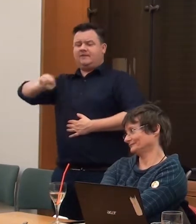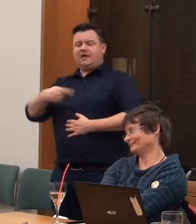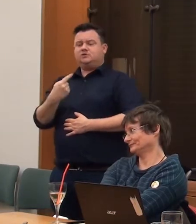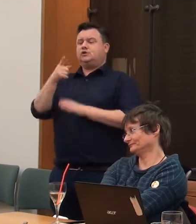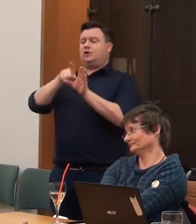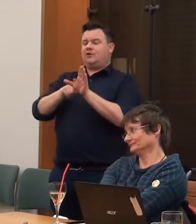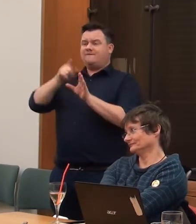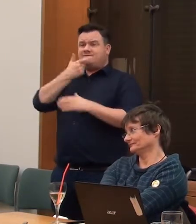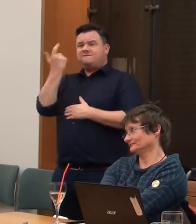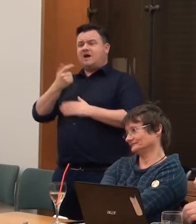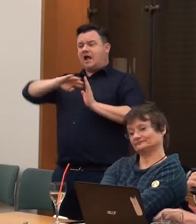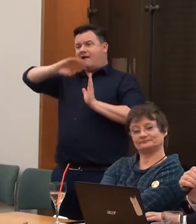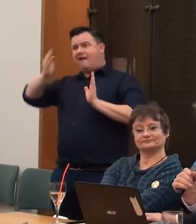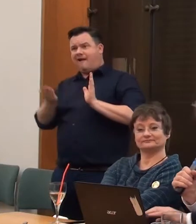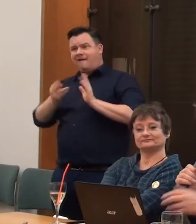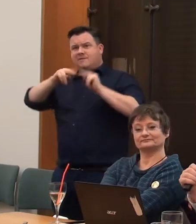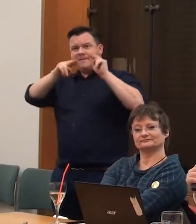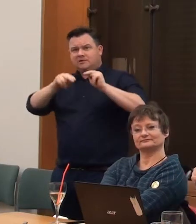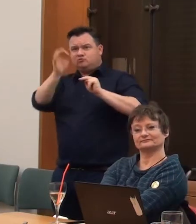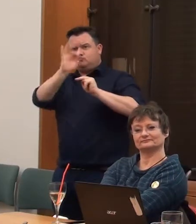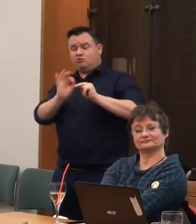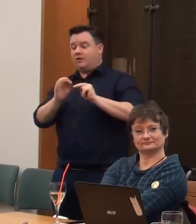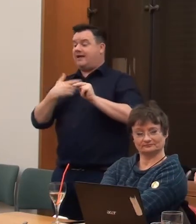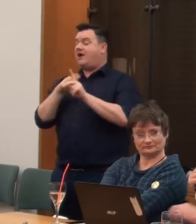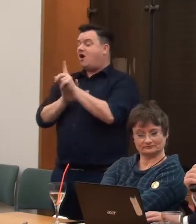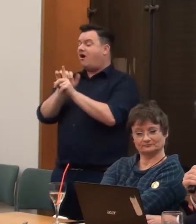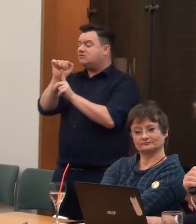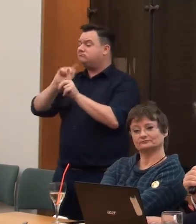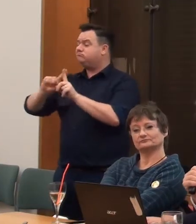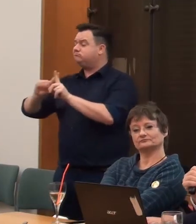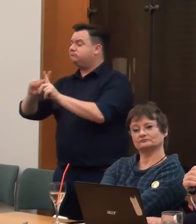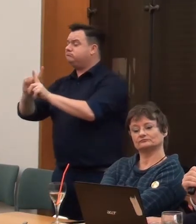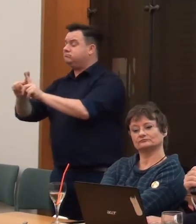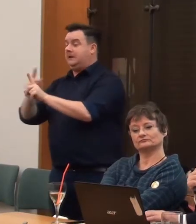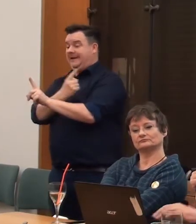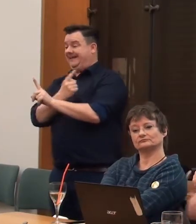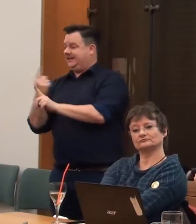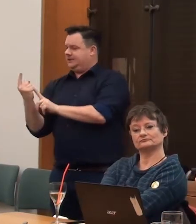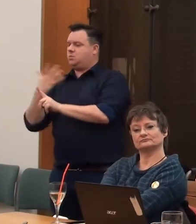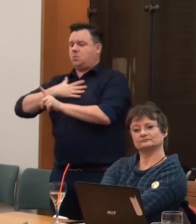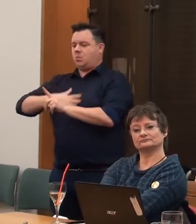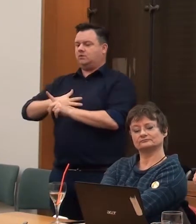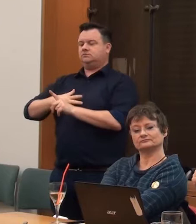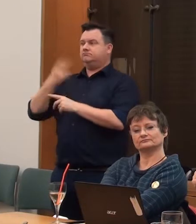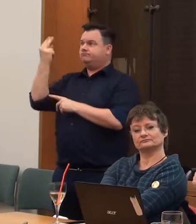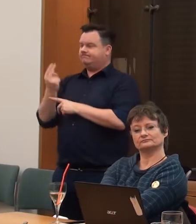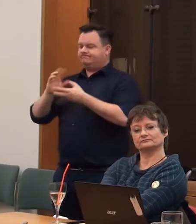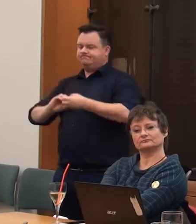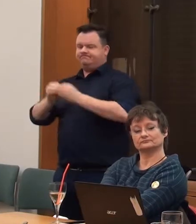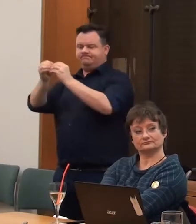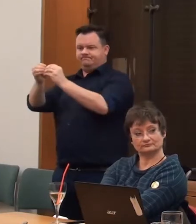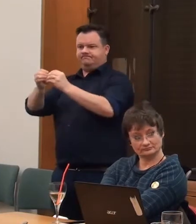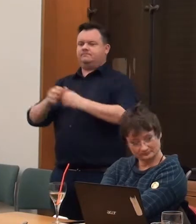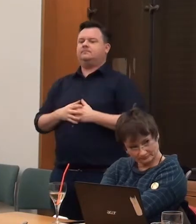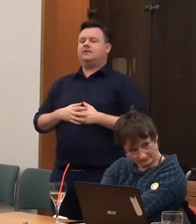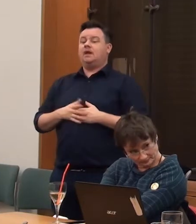paintings and drawings. And it seems every culture has wanted to do this. The other thing that's a constant is